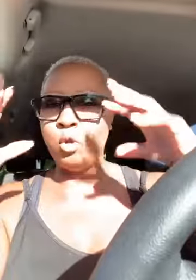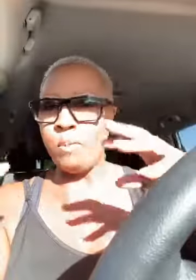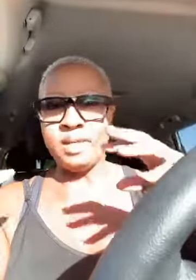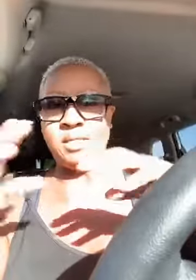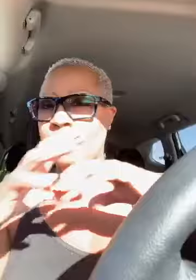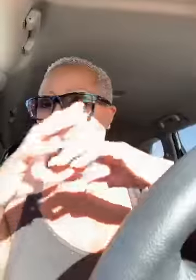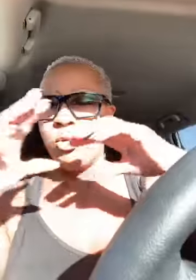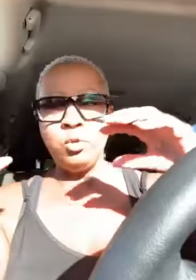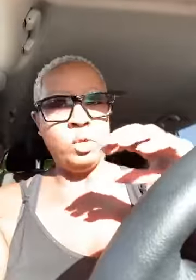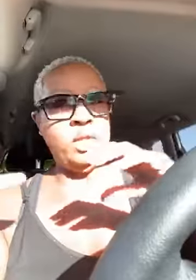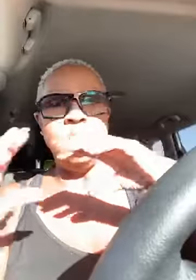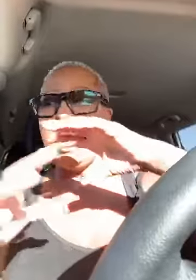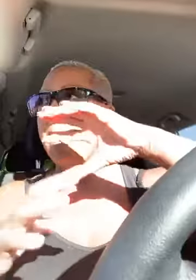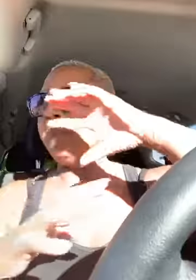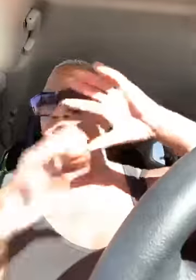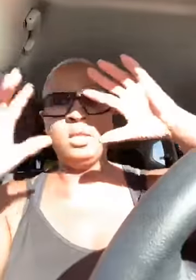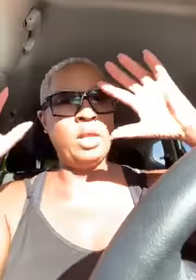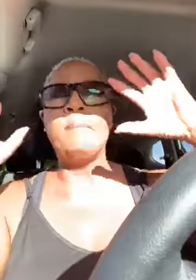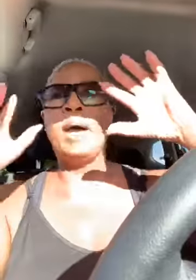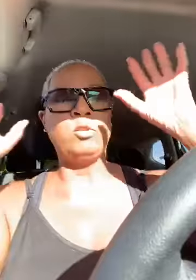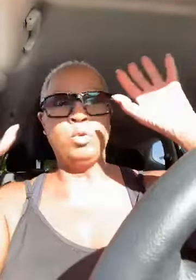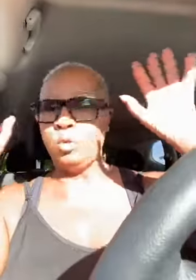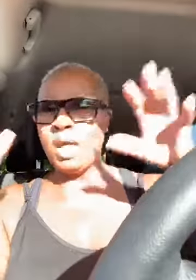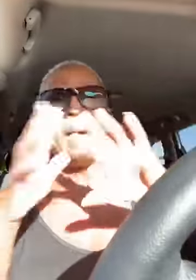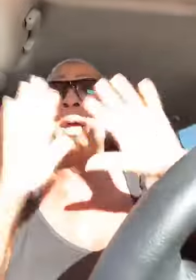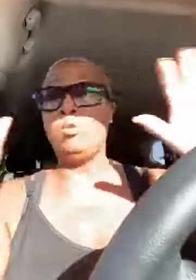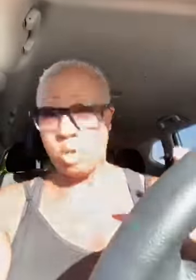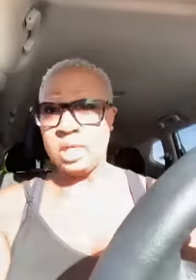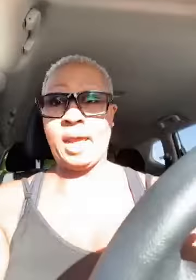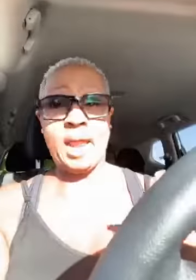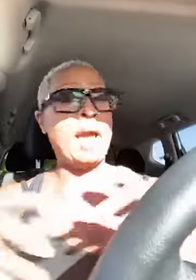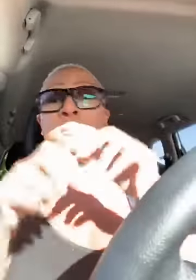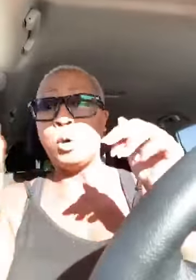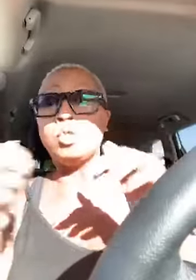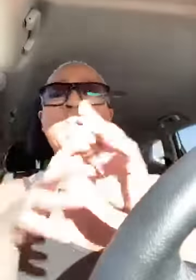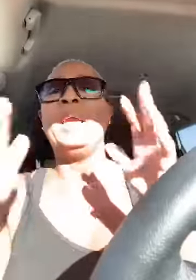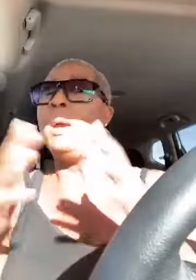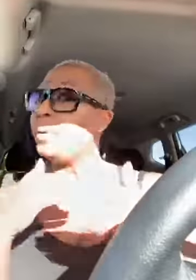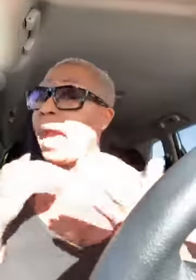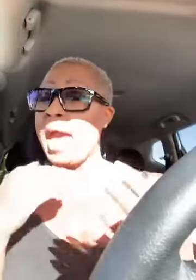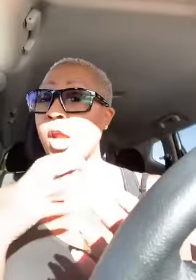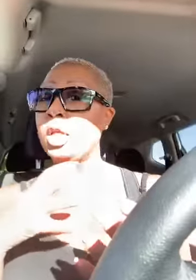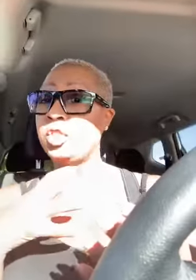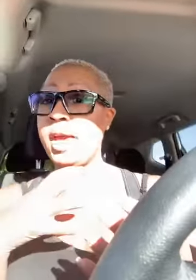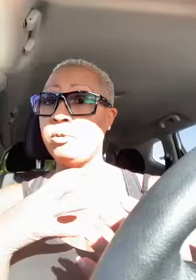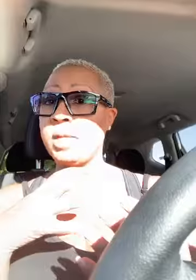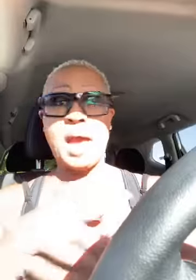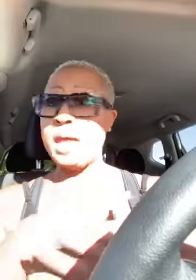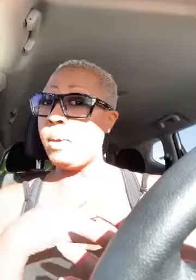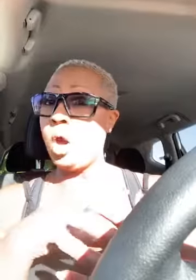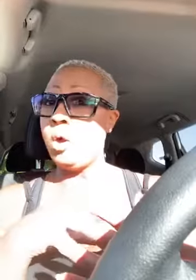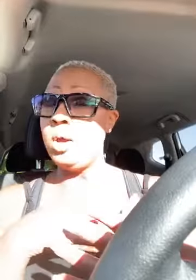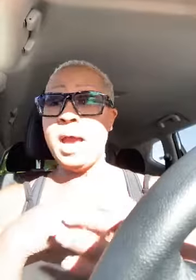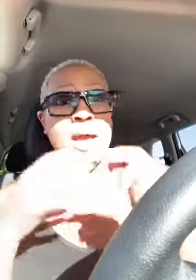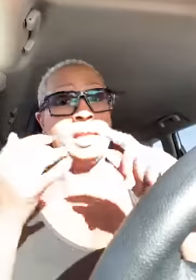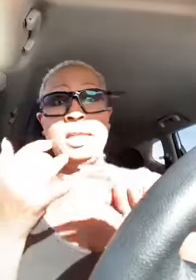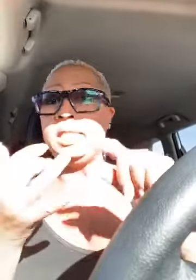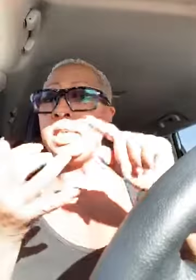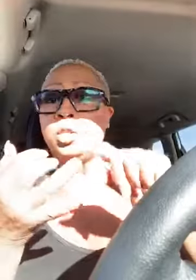nobody said i wasn't doing it i'm not i'm not doing no i'm not doing none of that i ain't posting but i had all the channels now i had them all i had linkedin